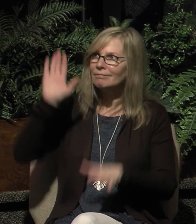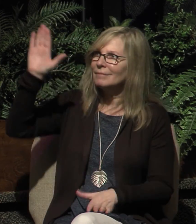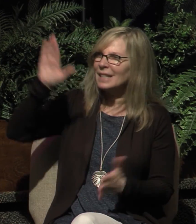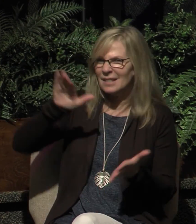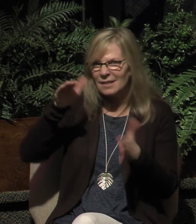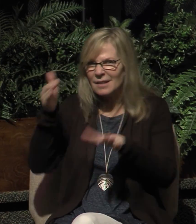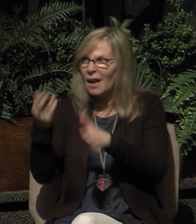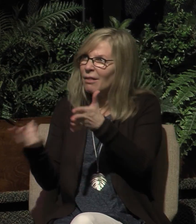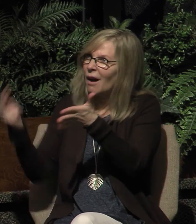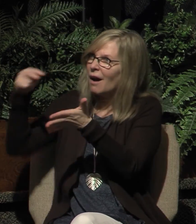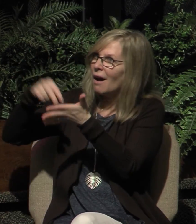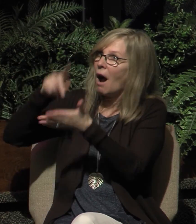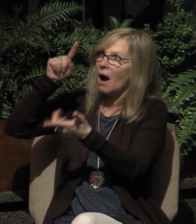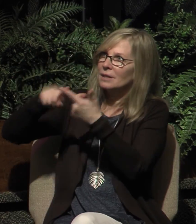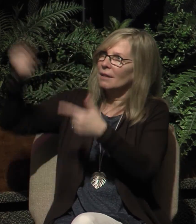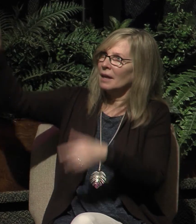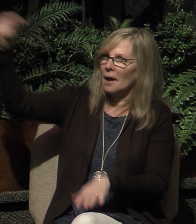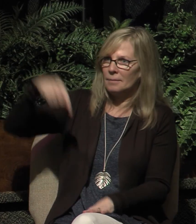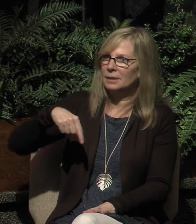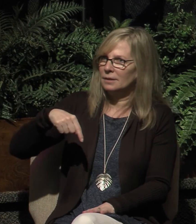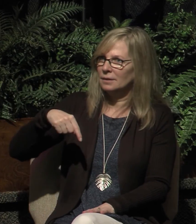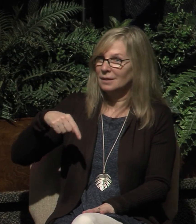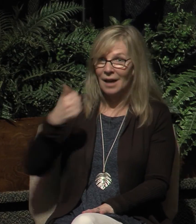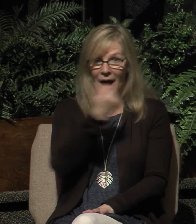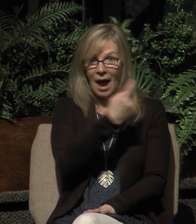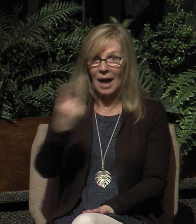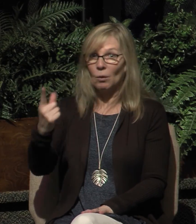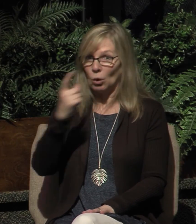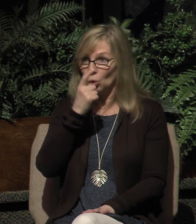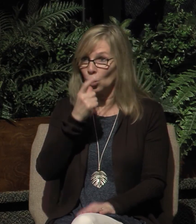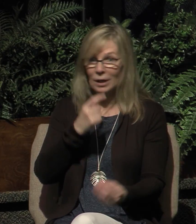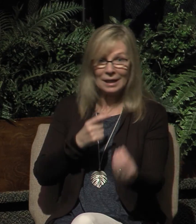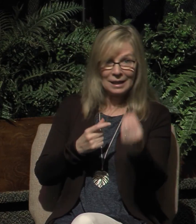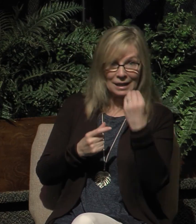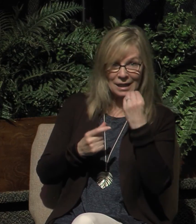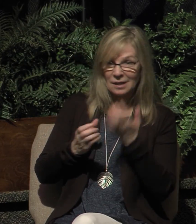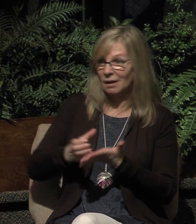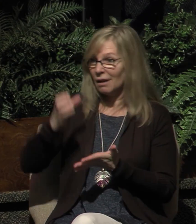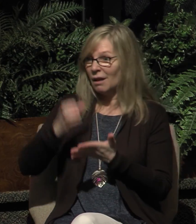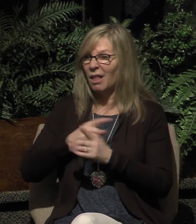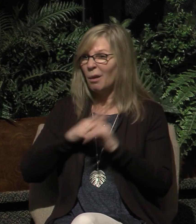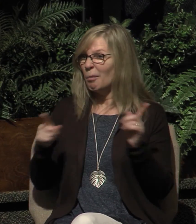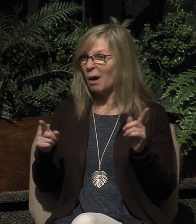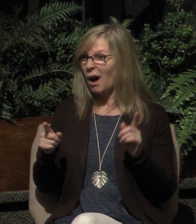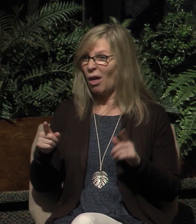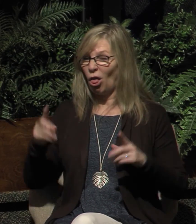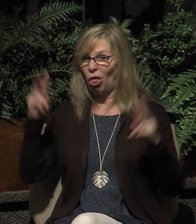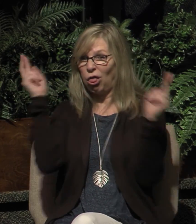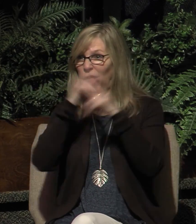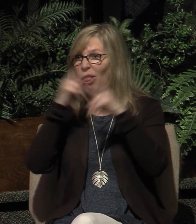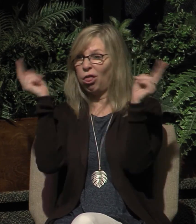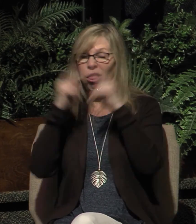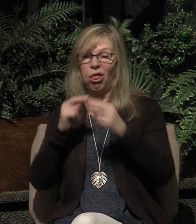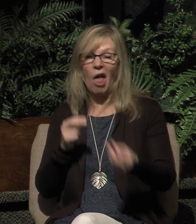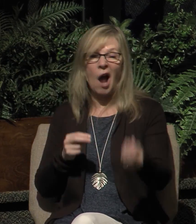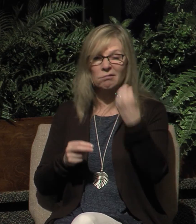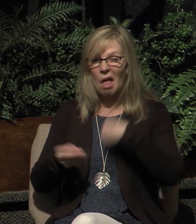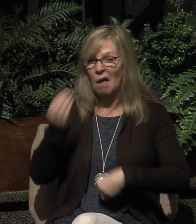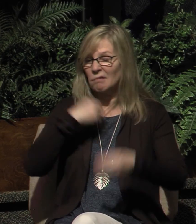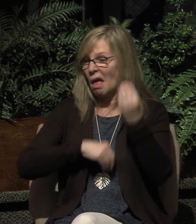therefore whoever eats the bread or drinks the cup of the Lord in an unworthy manner shall be guilty of the body